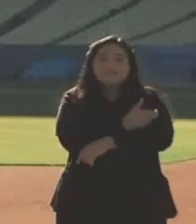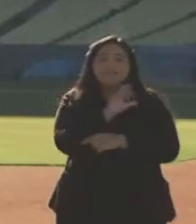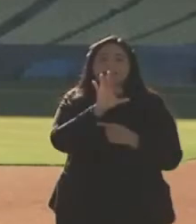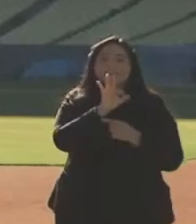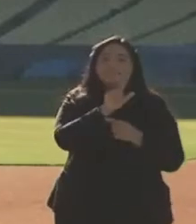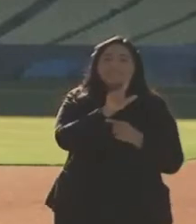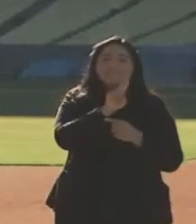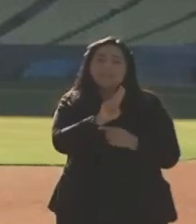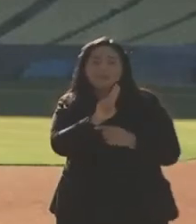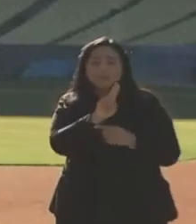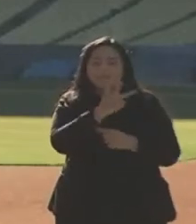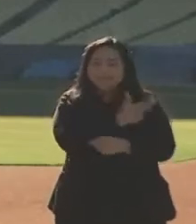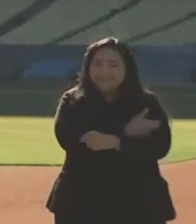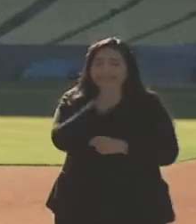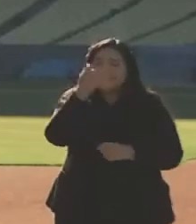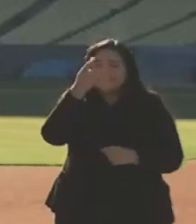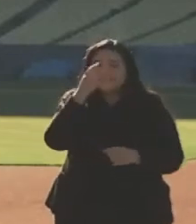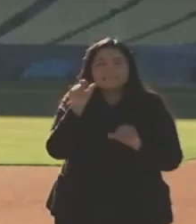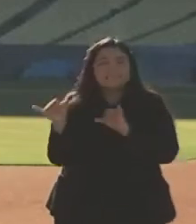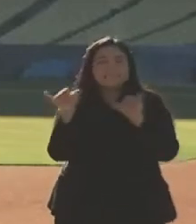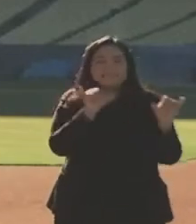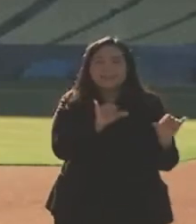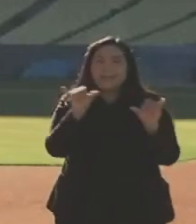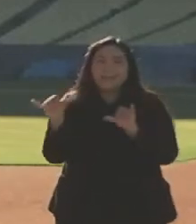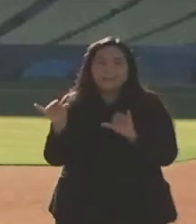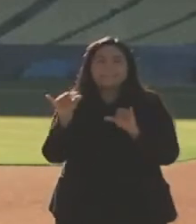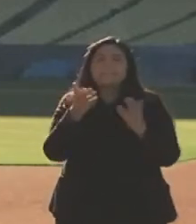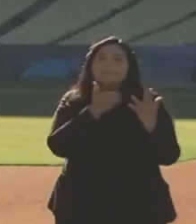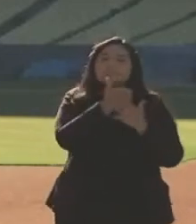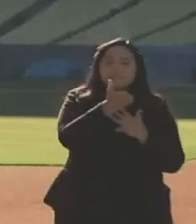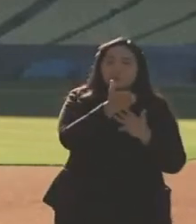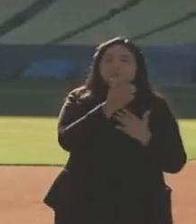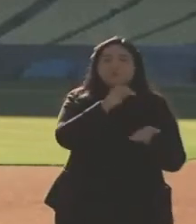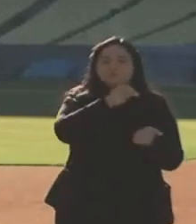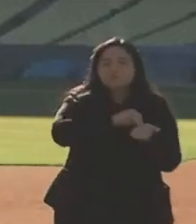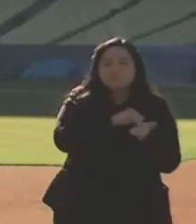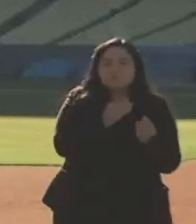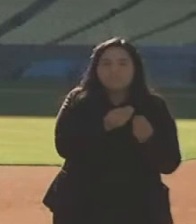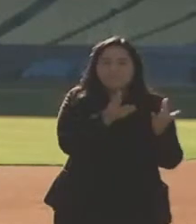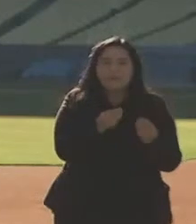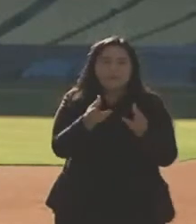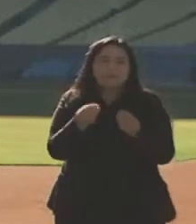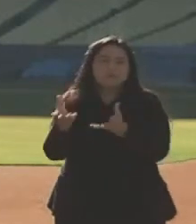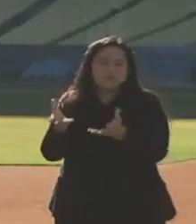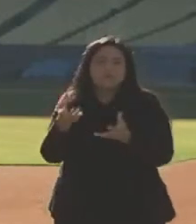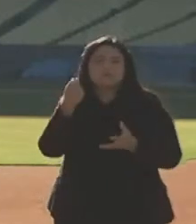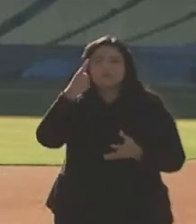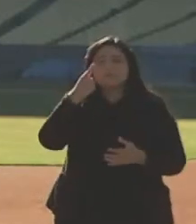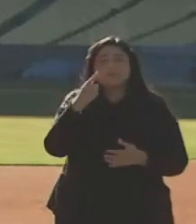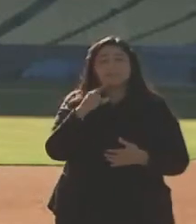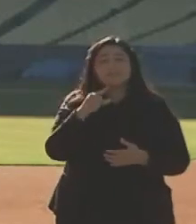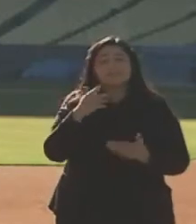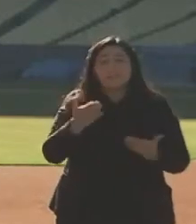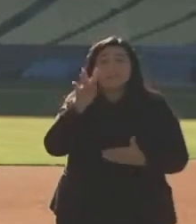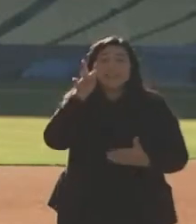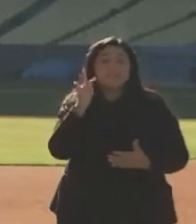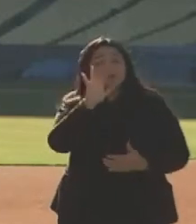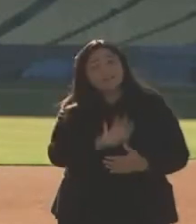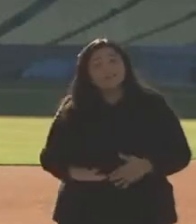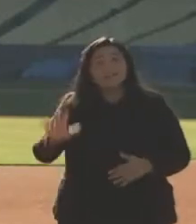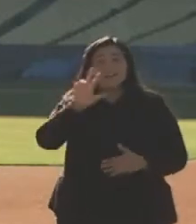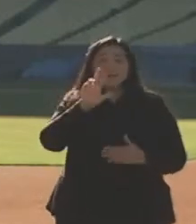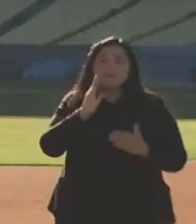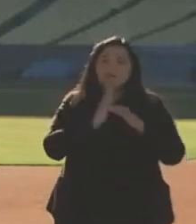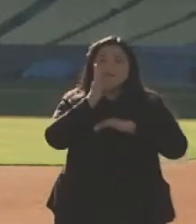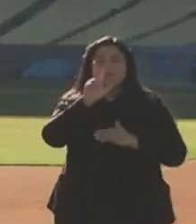through a myriad of providers. As I said, just in the state of California, over 3,500 providers. L.A.